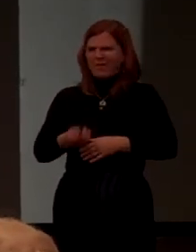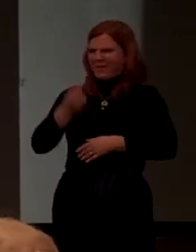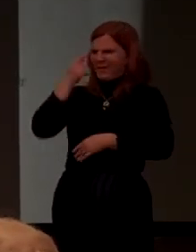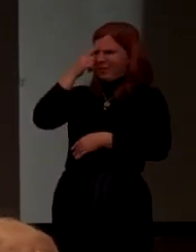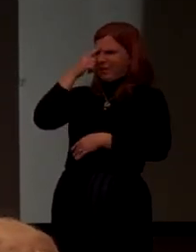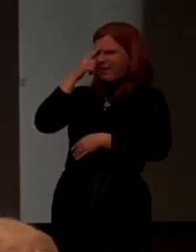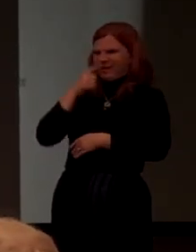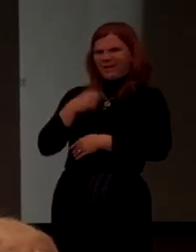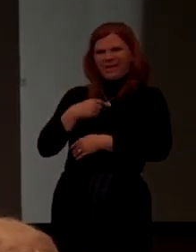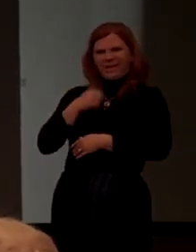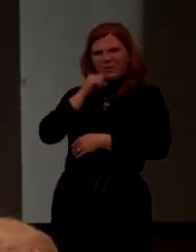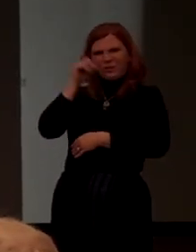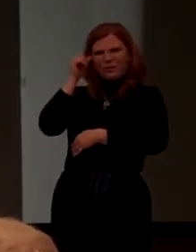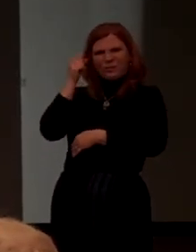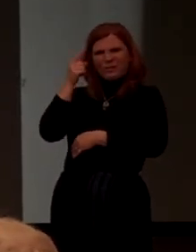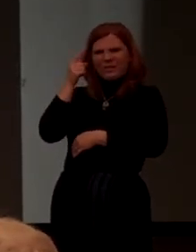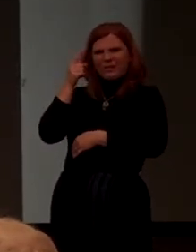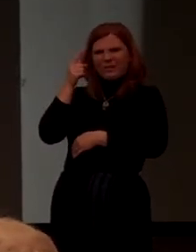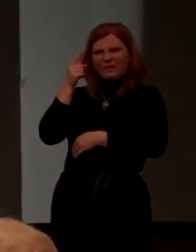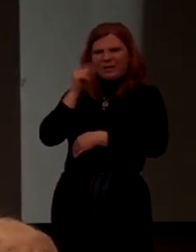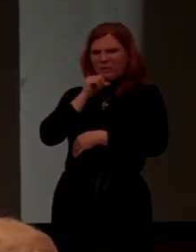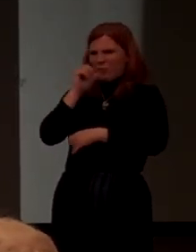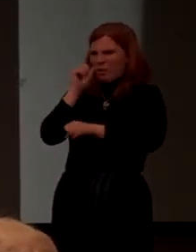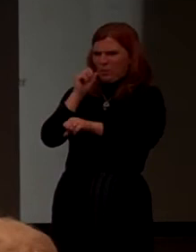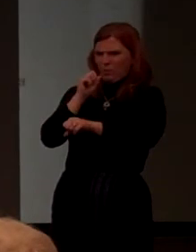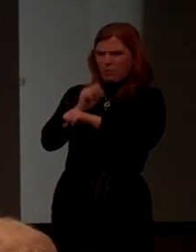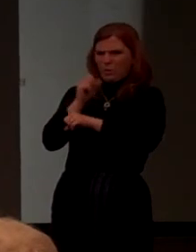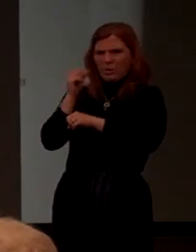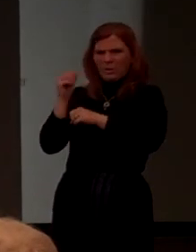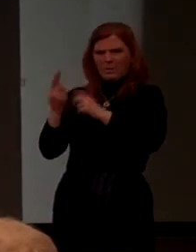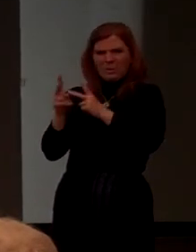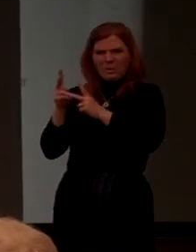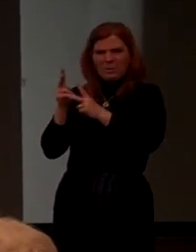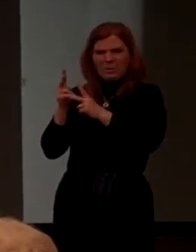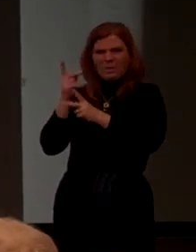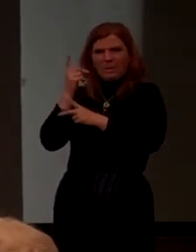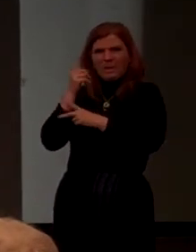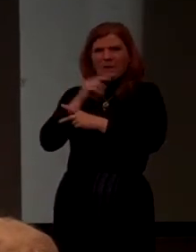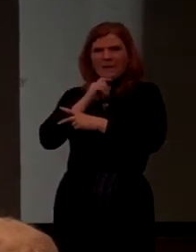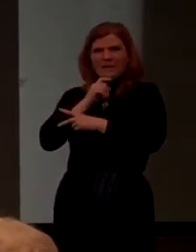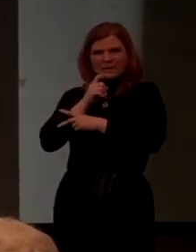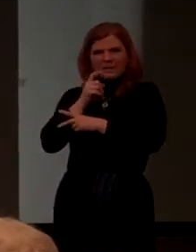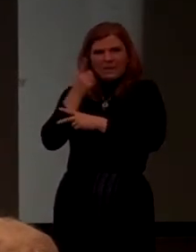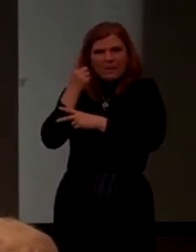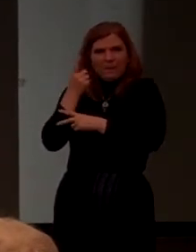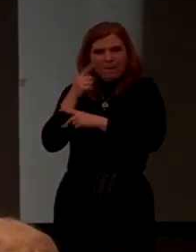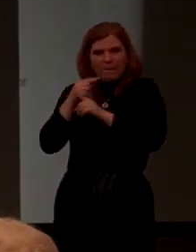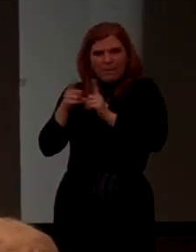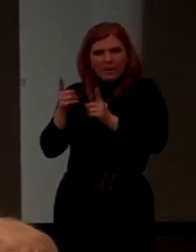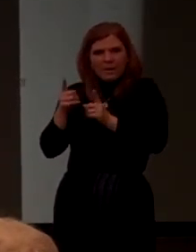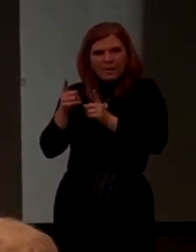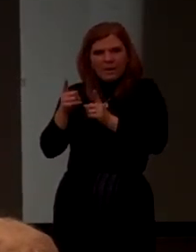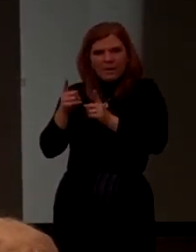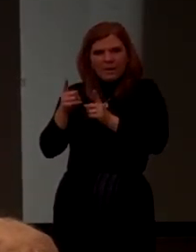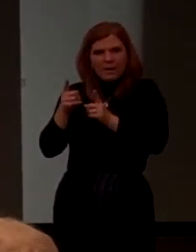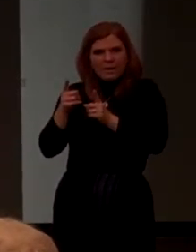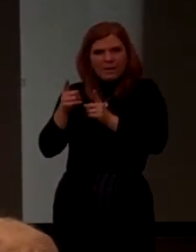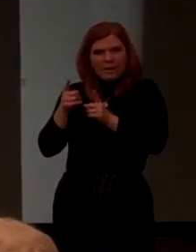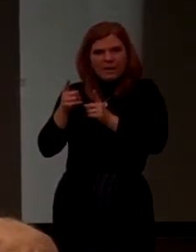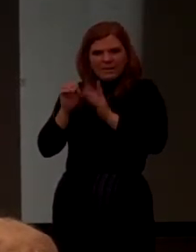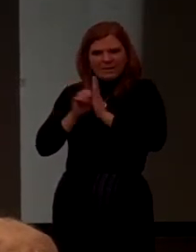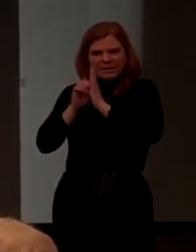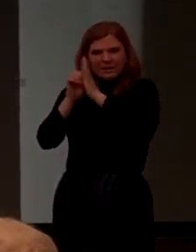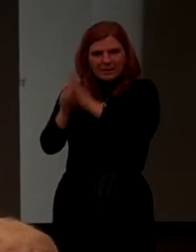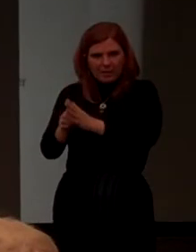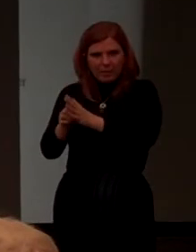honey, don't you realize we're knocking guys out of work, and we're still. Actually, I didn't say that. But there's an